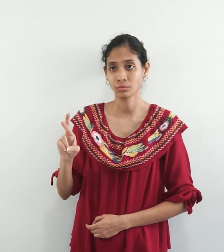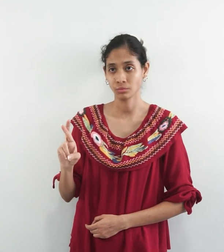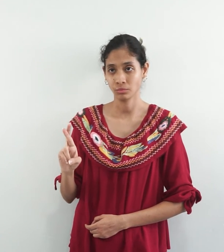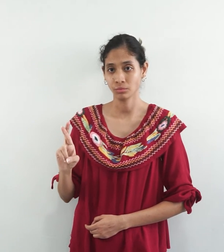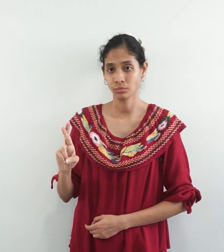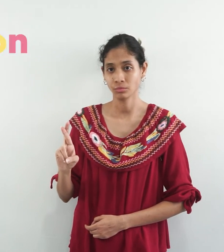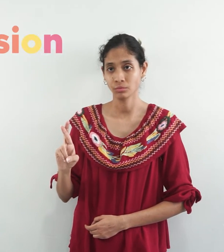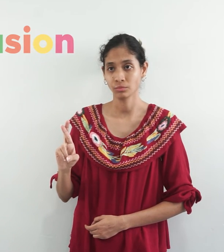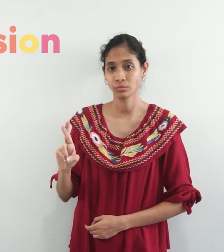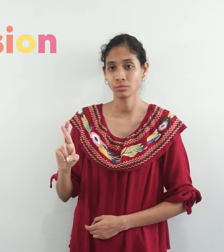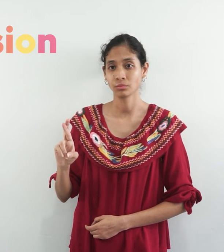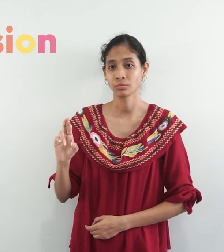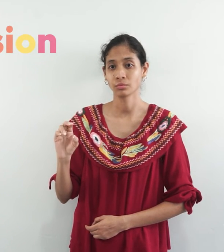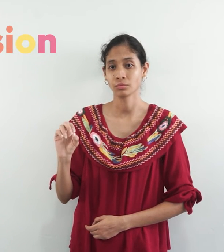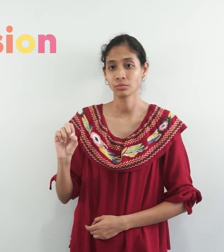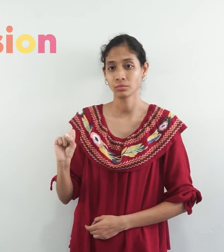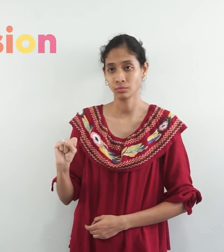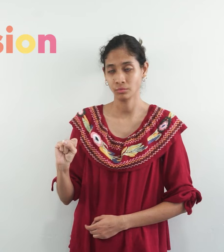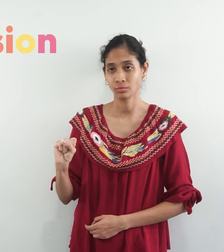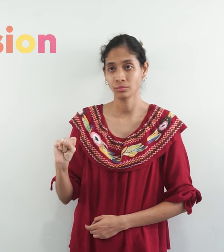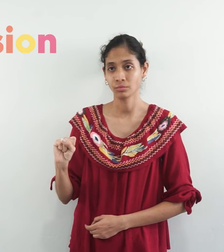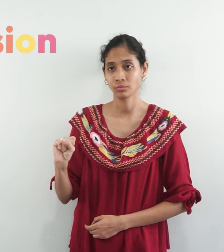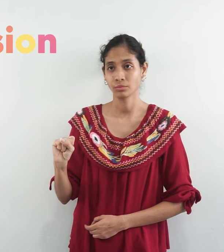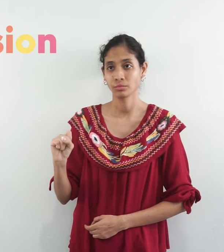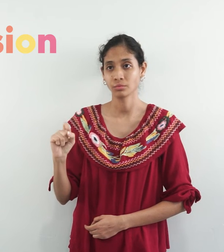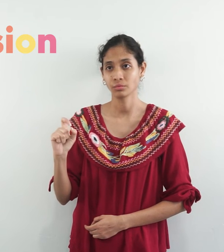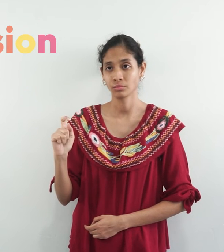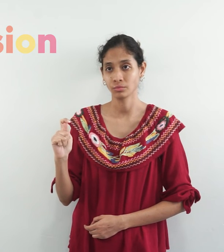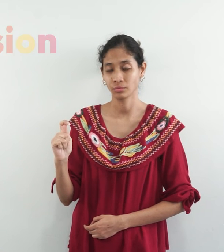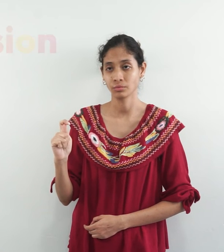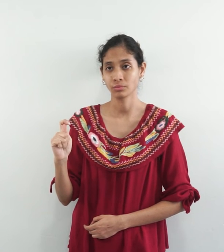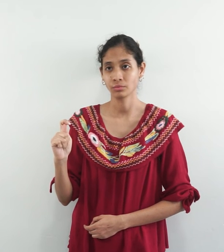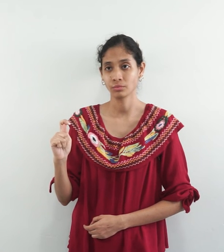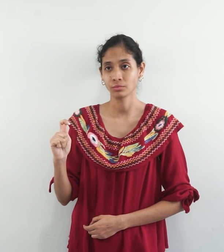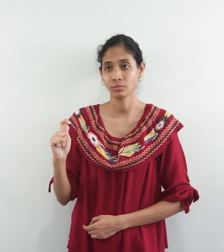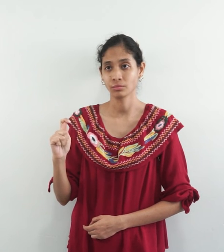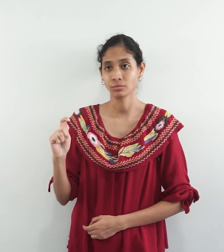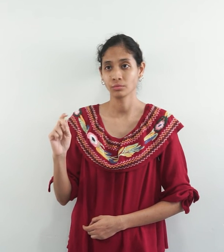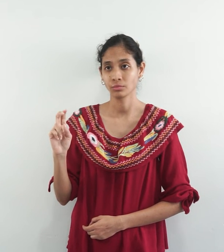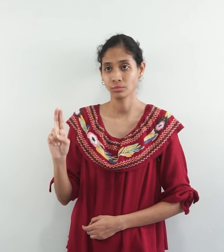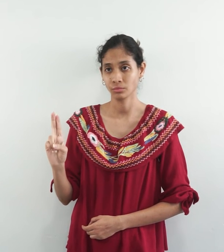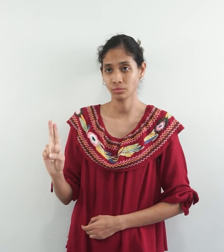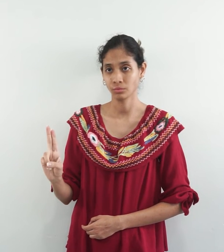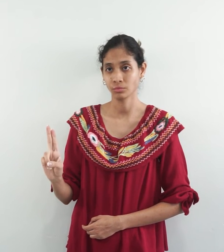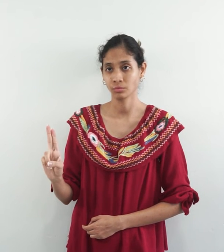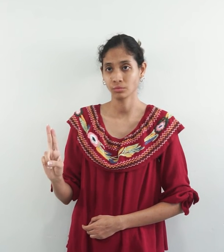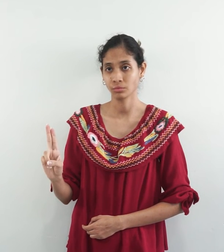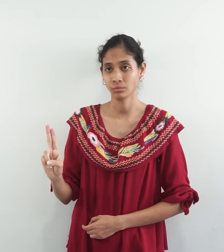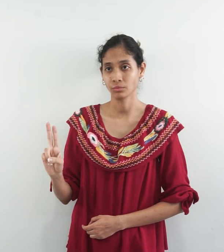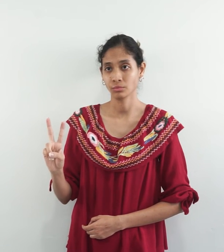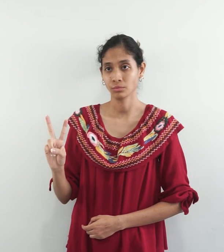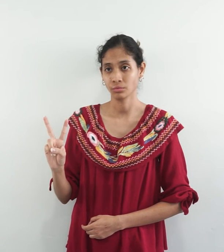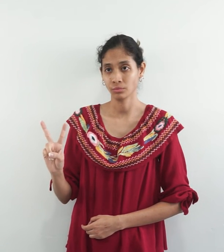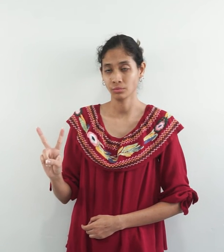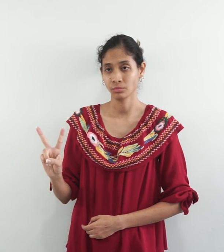R, S, T, U, V,